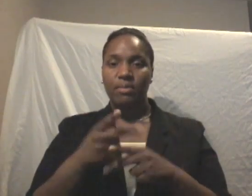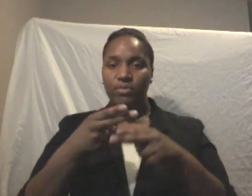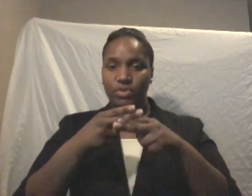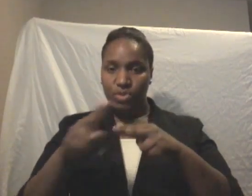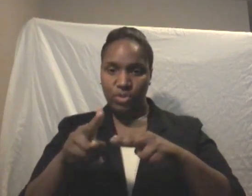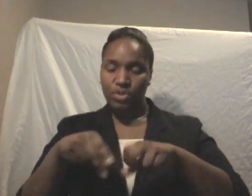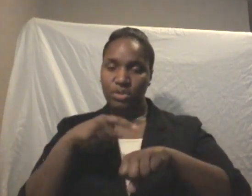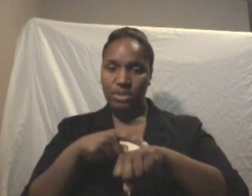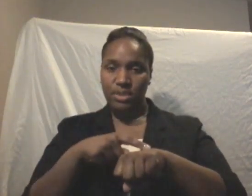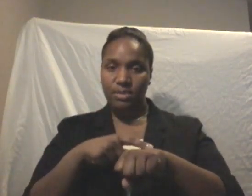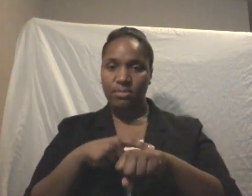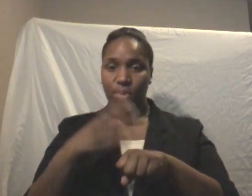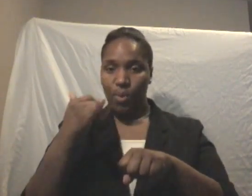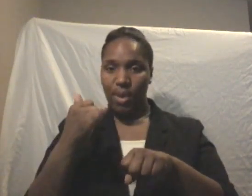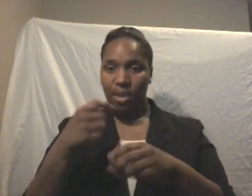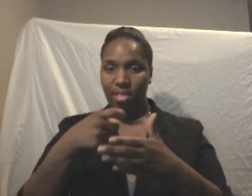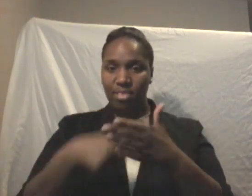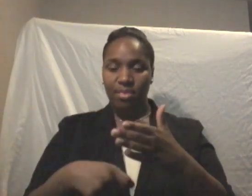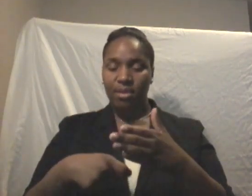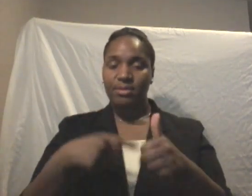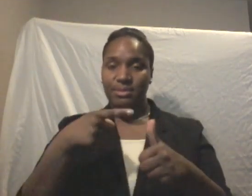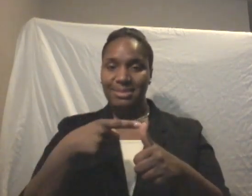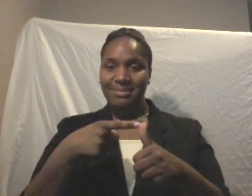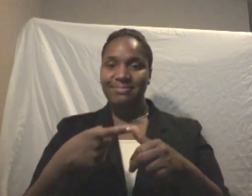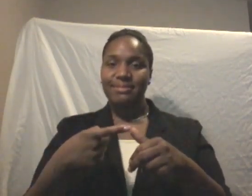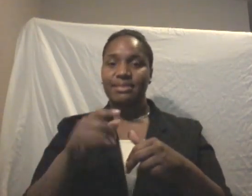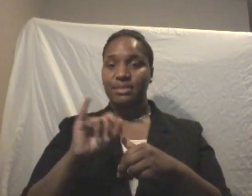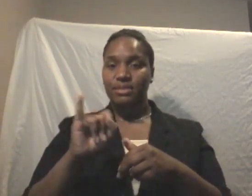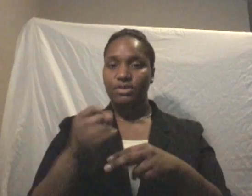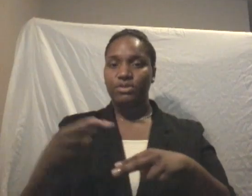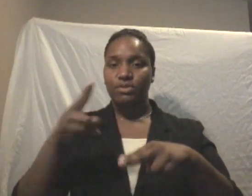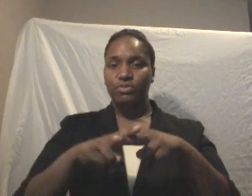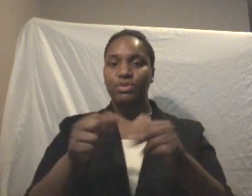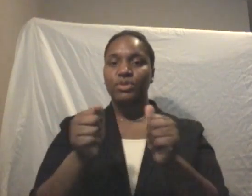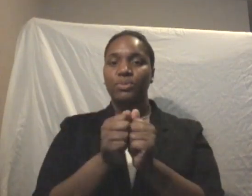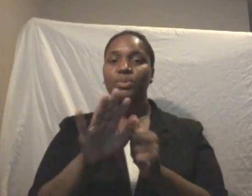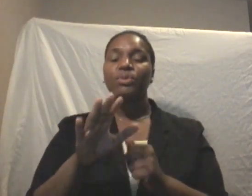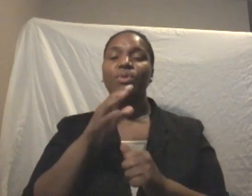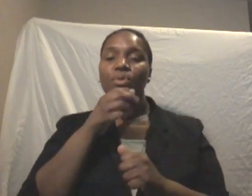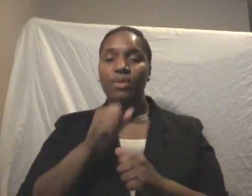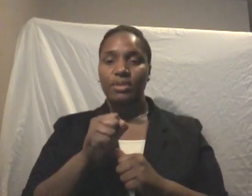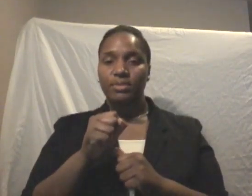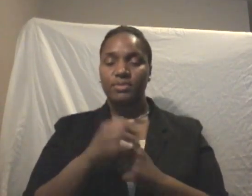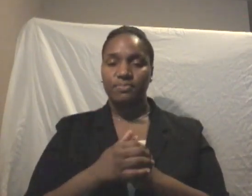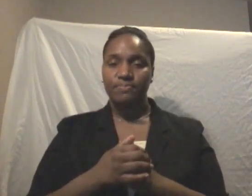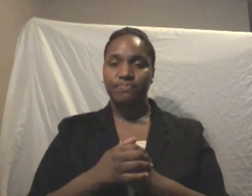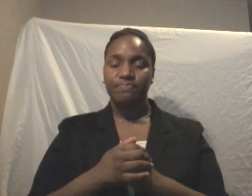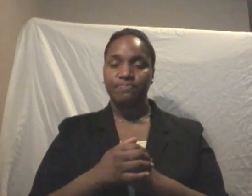time because the cost of the insurance goes up with your age, and when you need it most, which